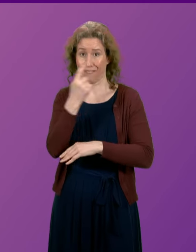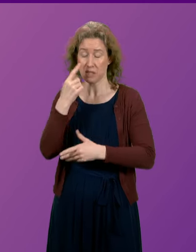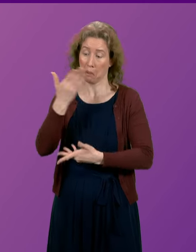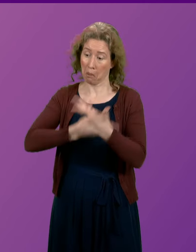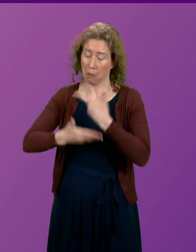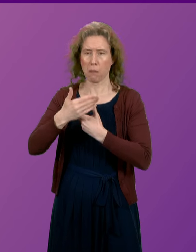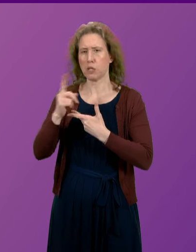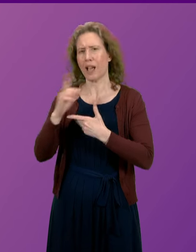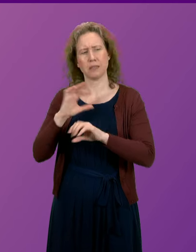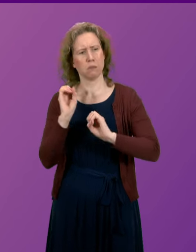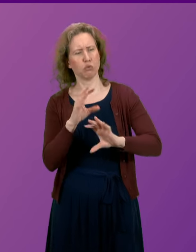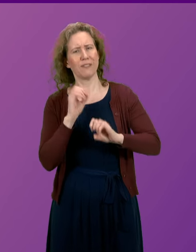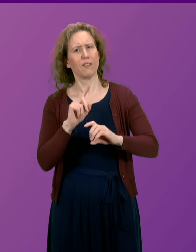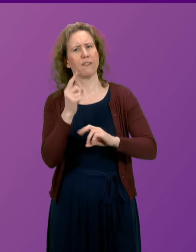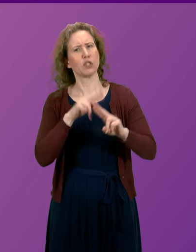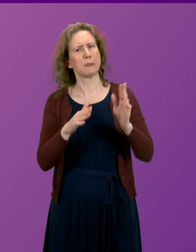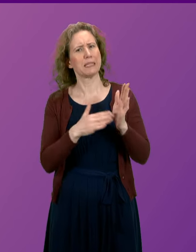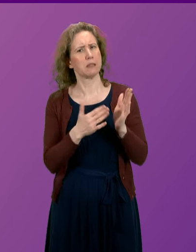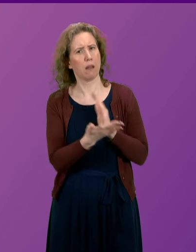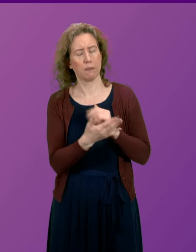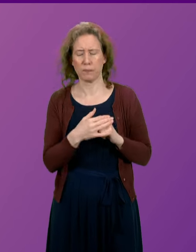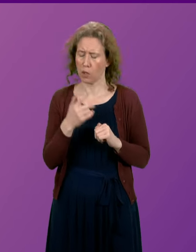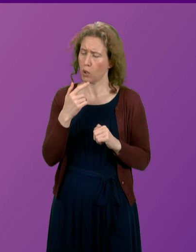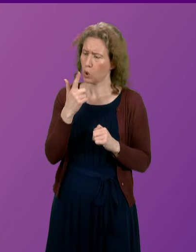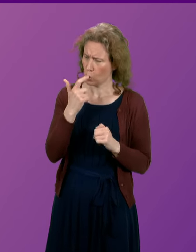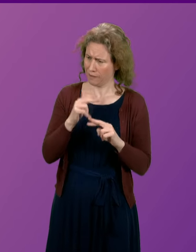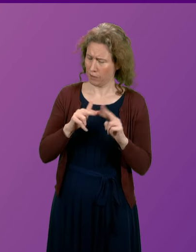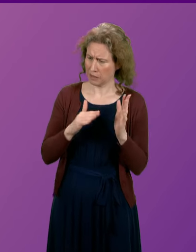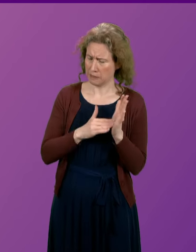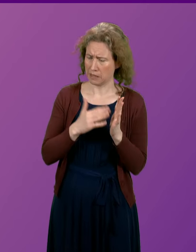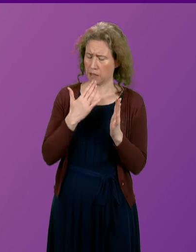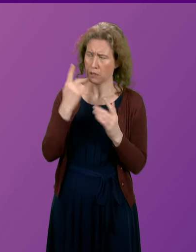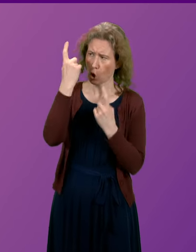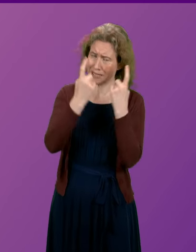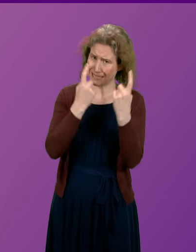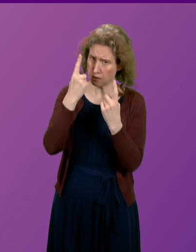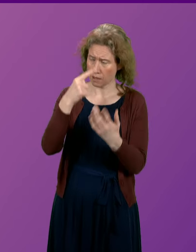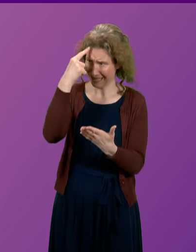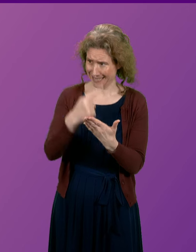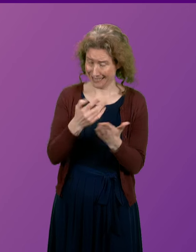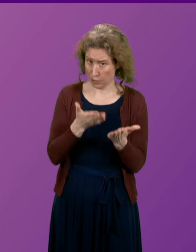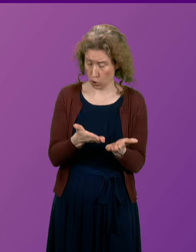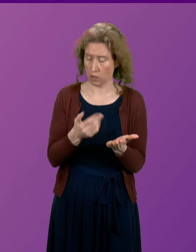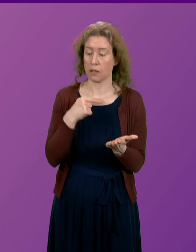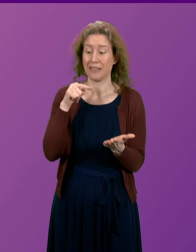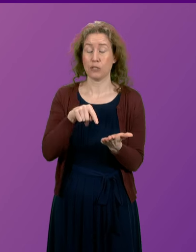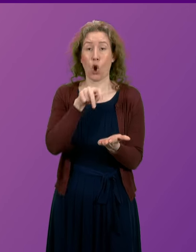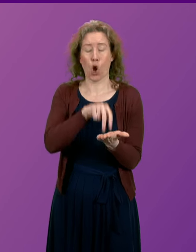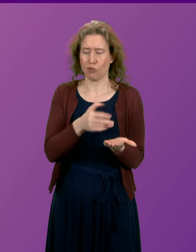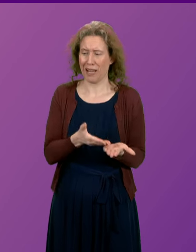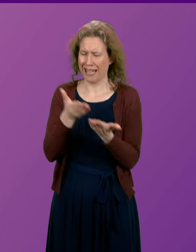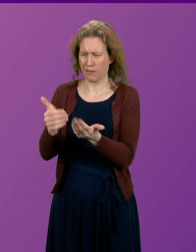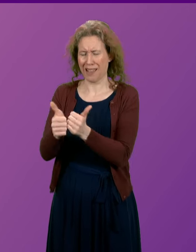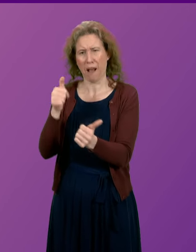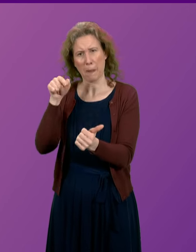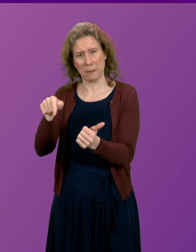has not briefed the First Minister about this. Would the First Minister consider the decision as to give this contract to a company